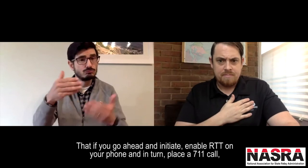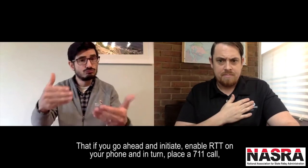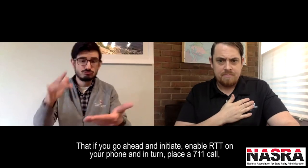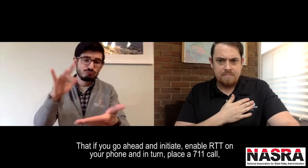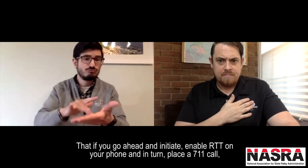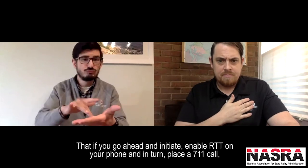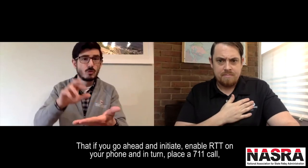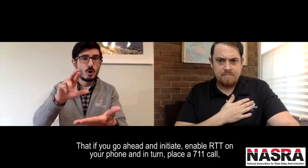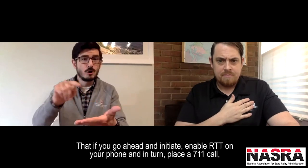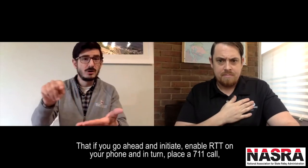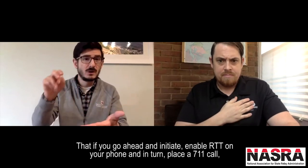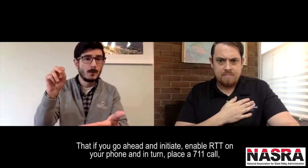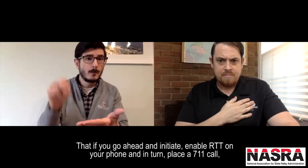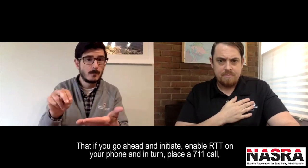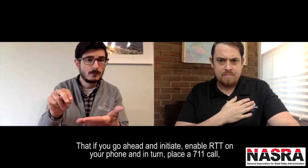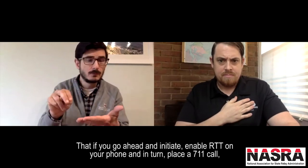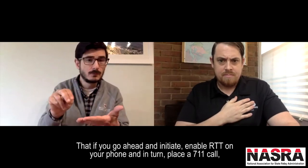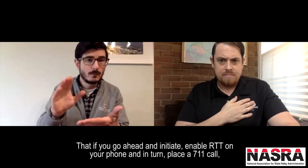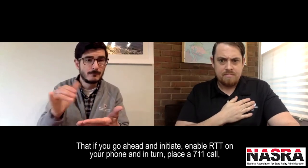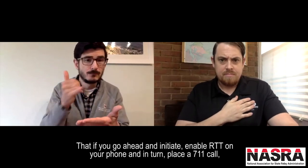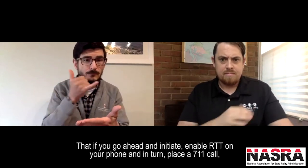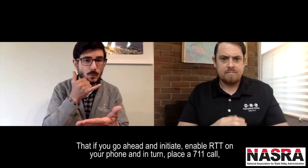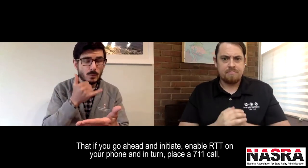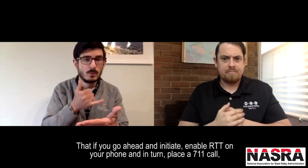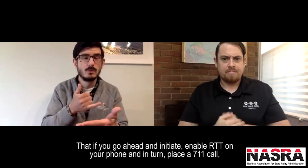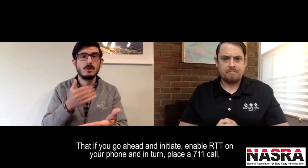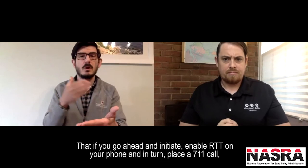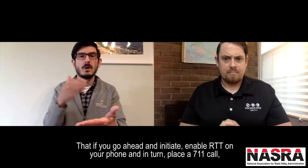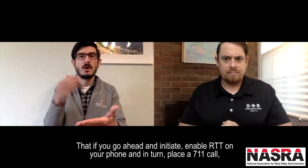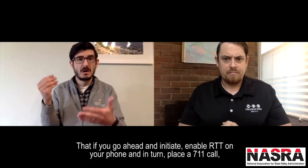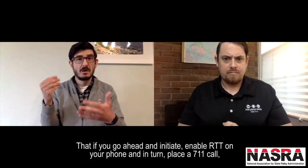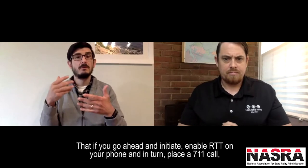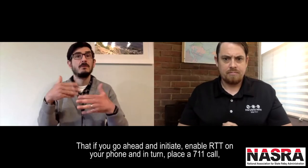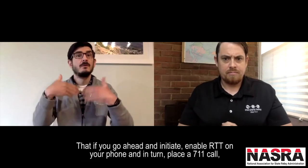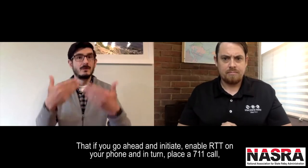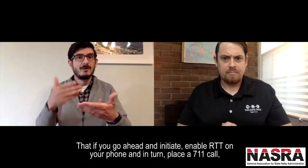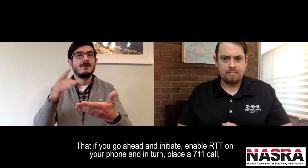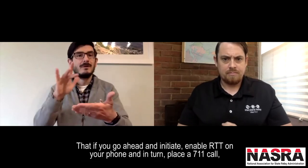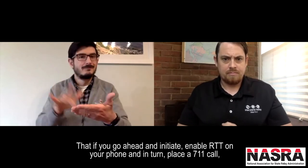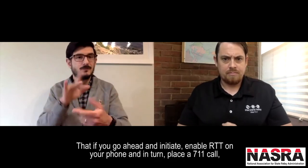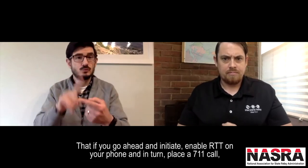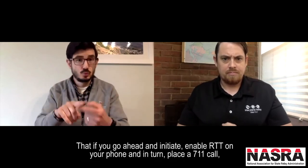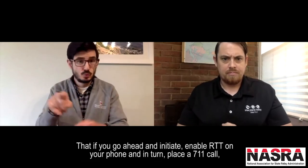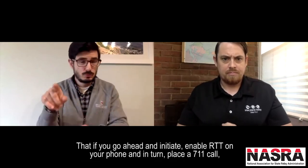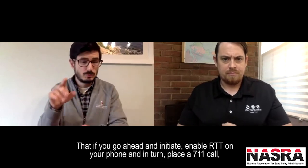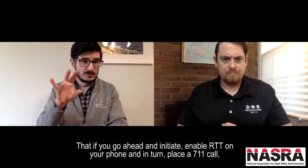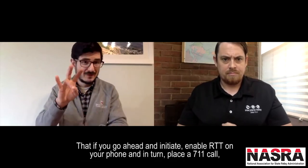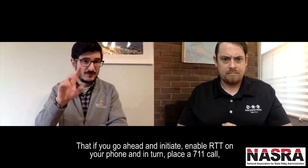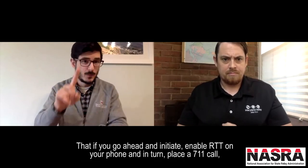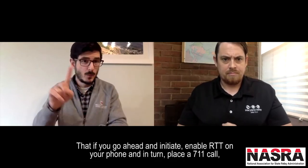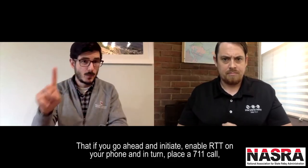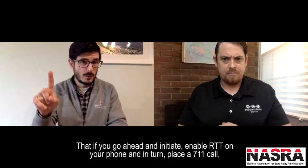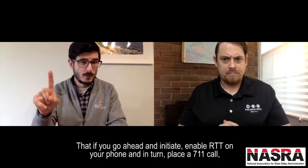if you go ahead and initiate, enable RTT on your phone, and in turn,